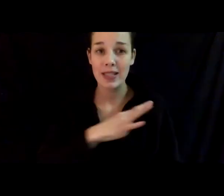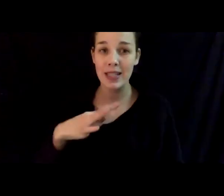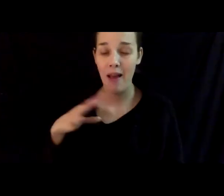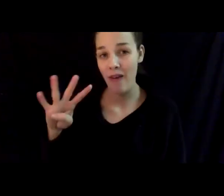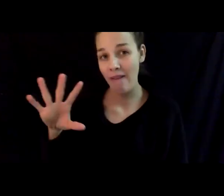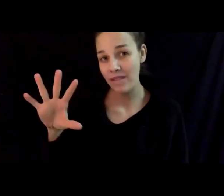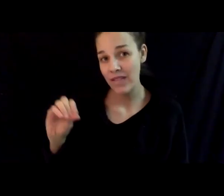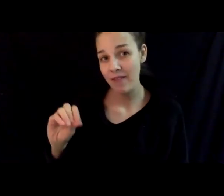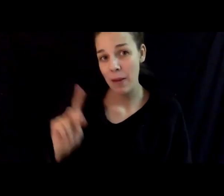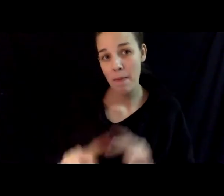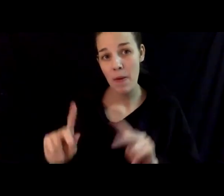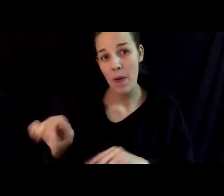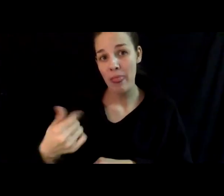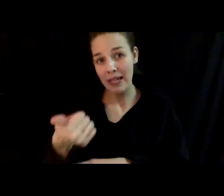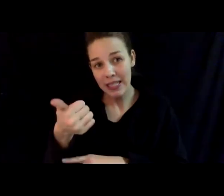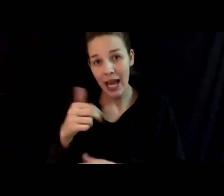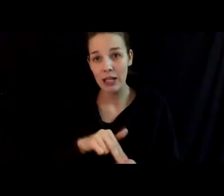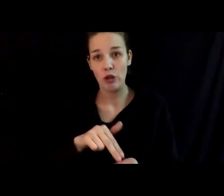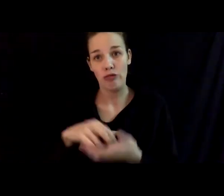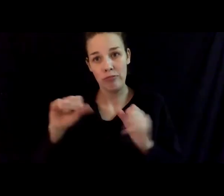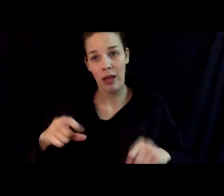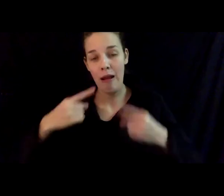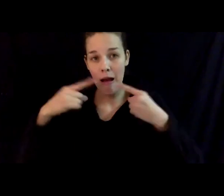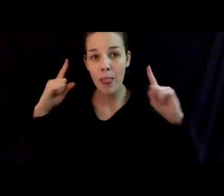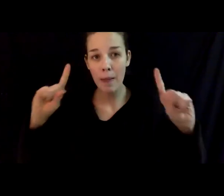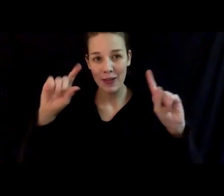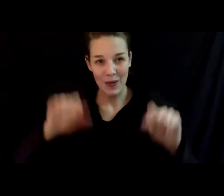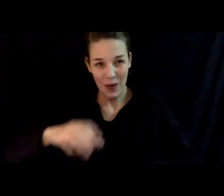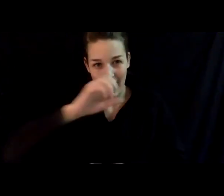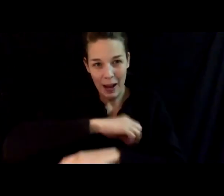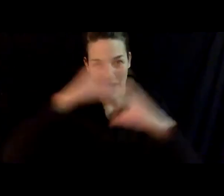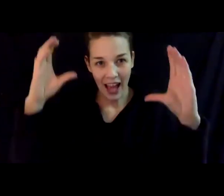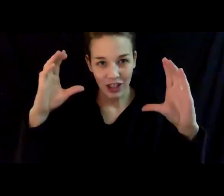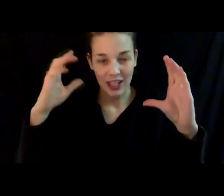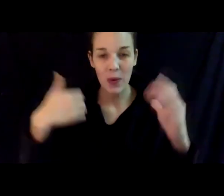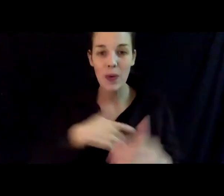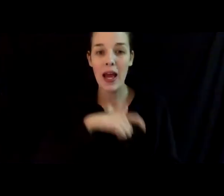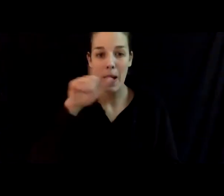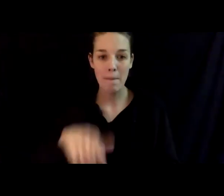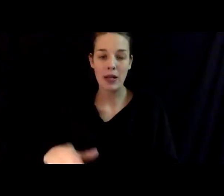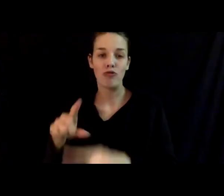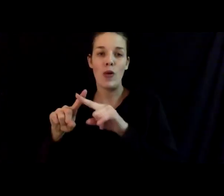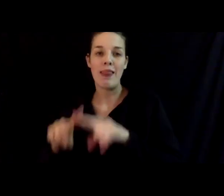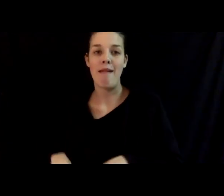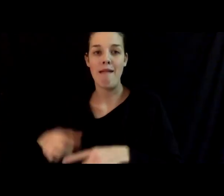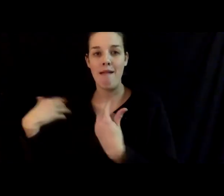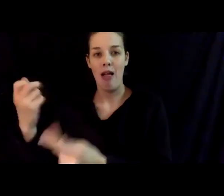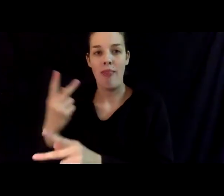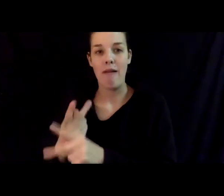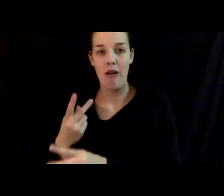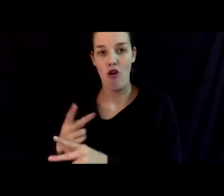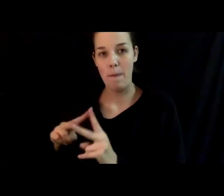with only 10 nurses can accomplish, as you can imagine. We must rely on our healthcare partners